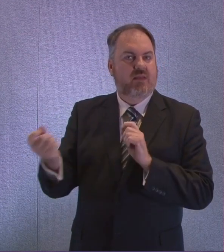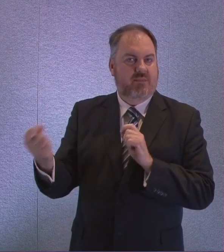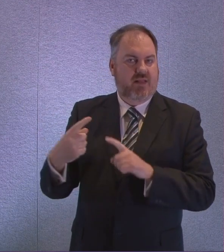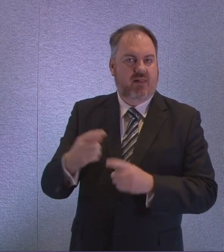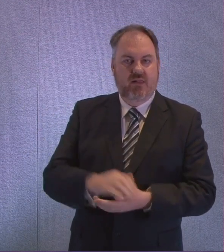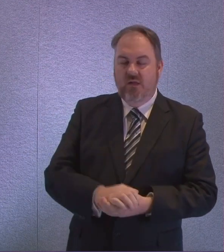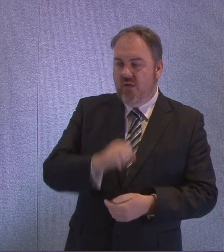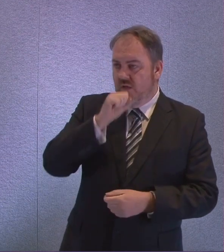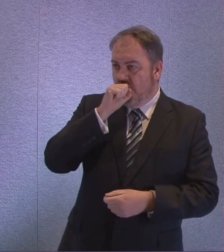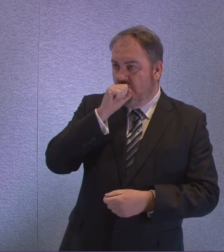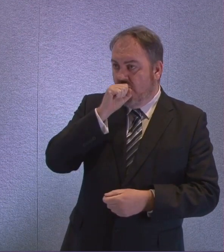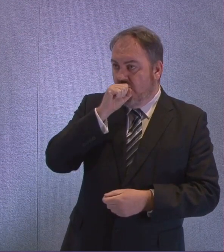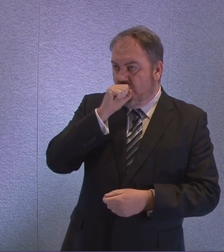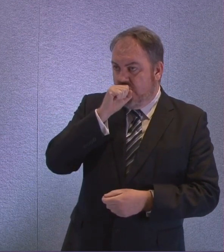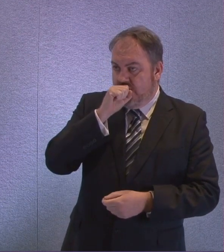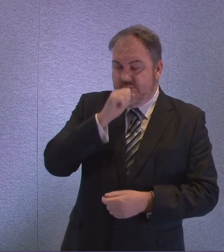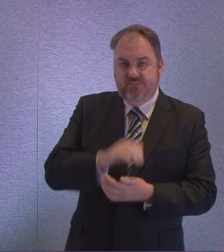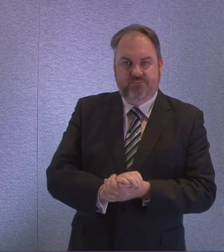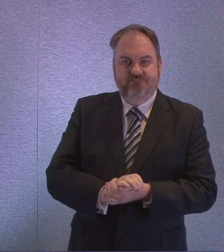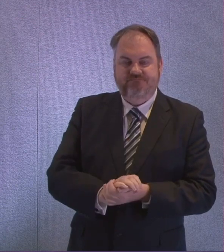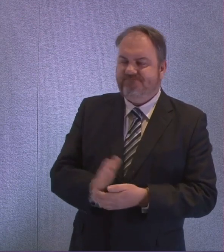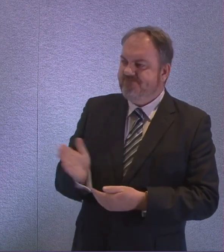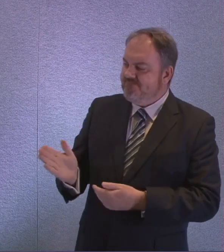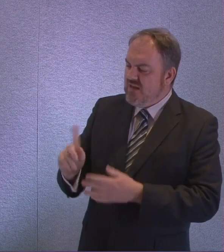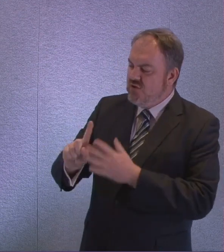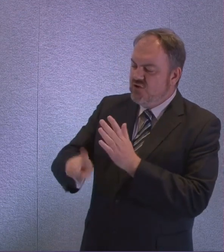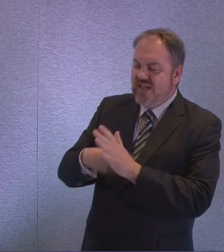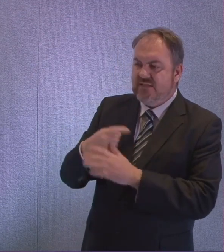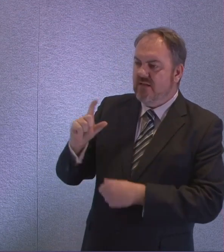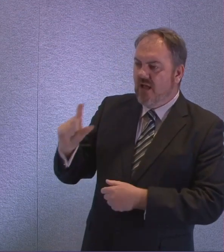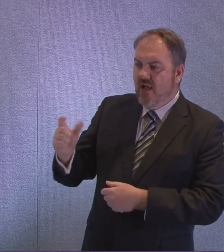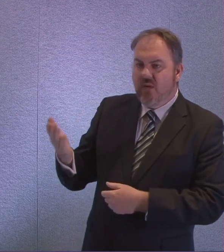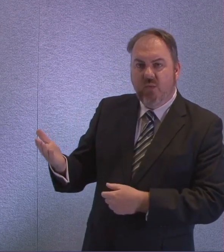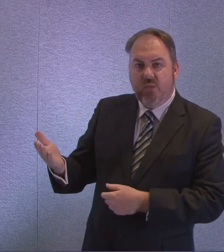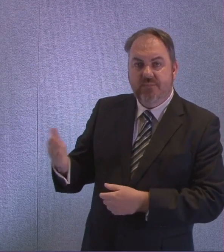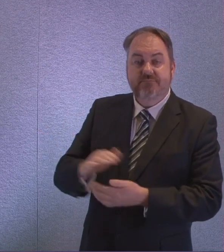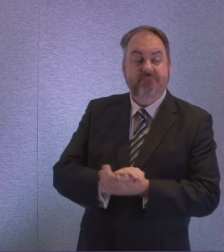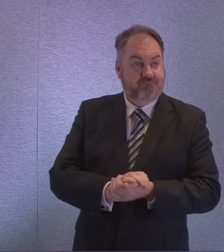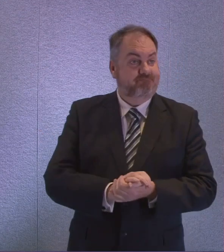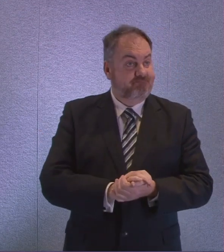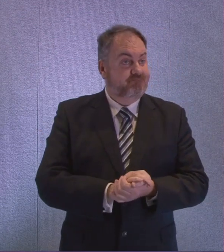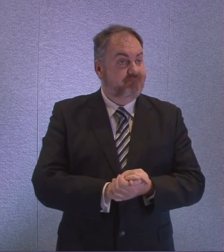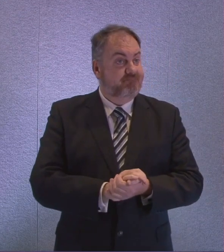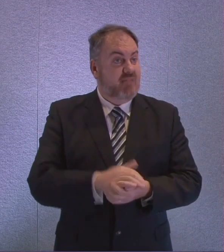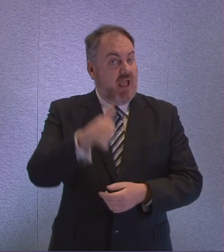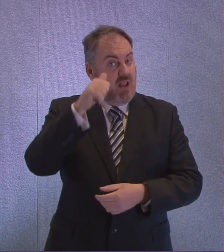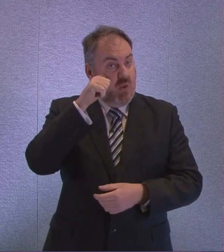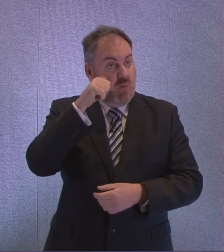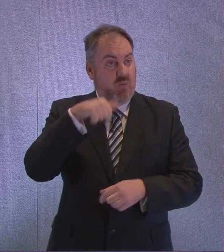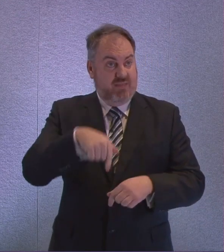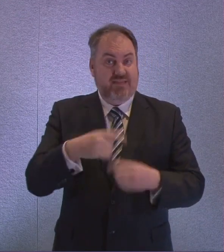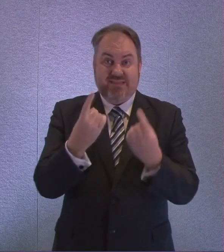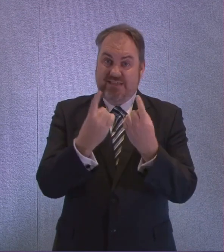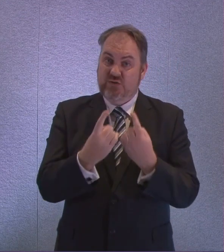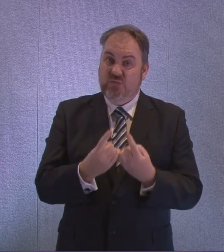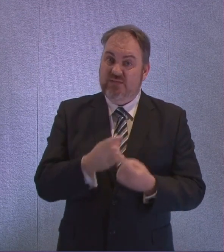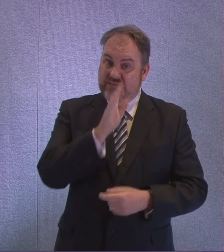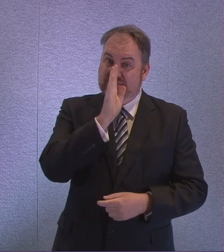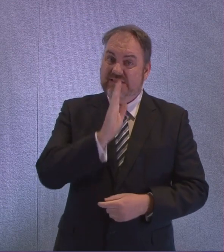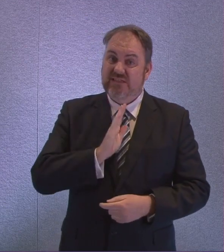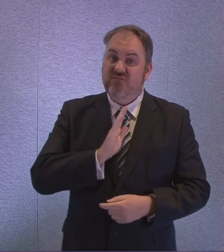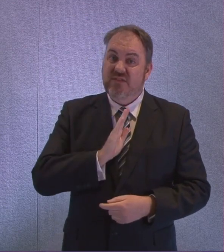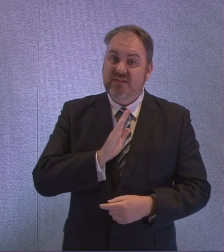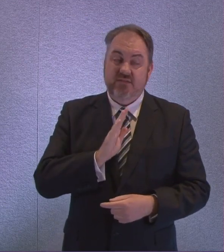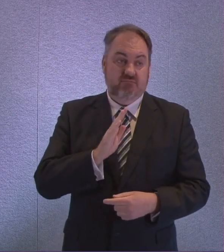Jackson, Carlo. Yeah, well, I mean, of course, I accept that you will be taking these issues incredibly seriously and I'm pleased that, you know, that